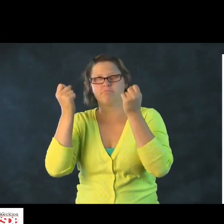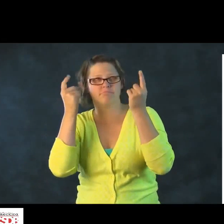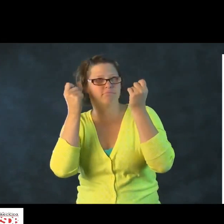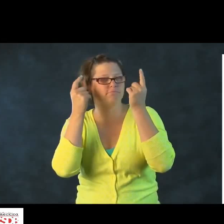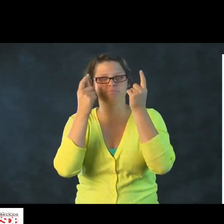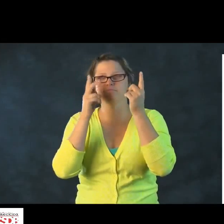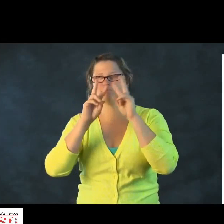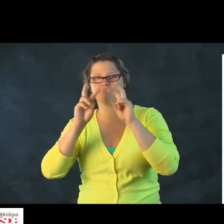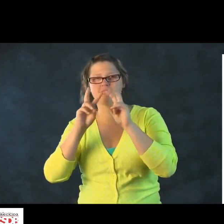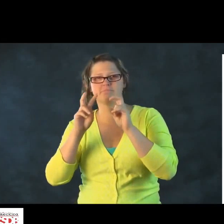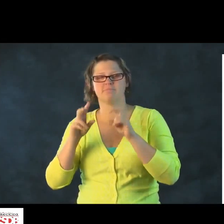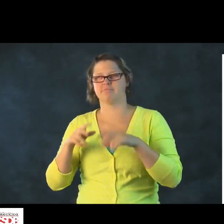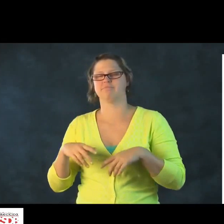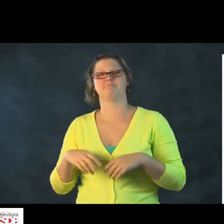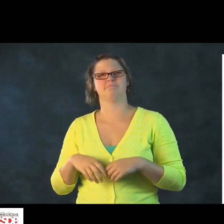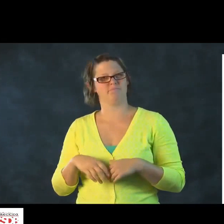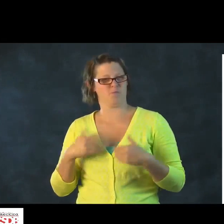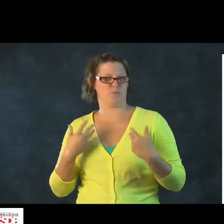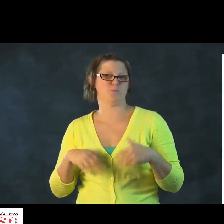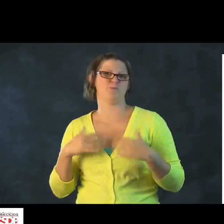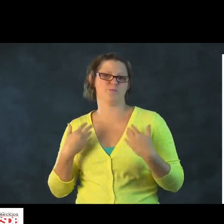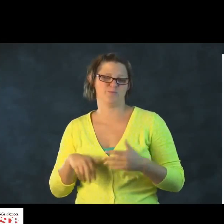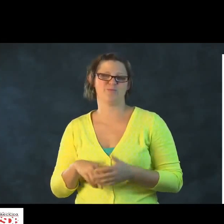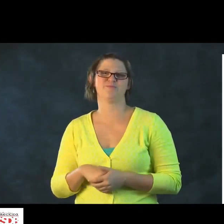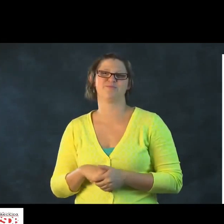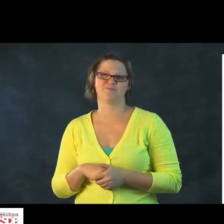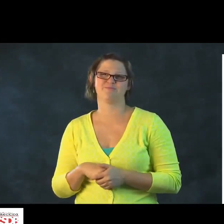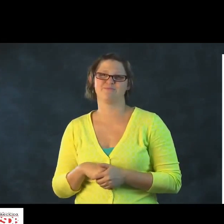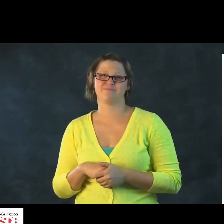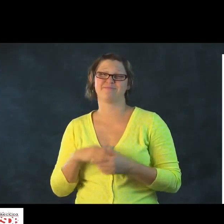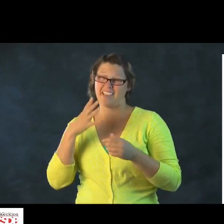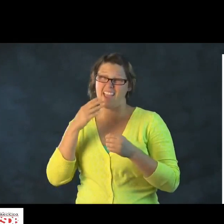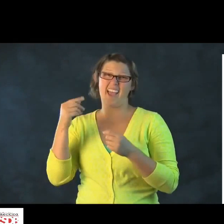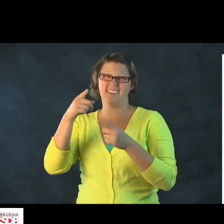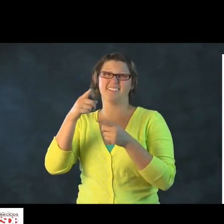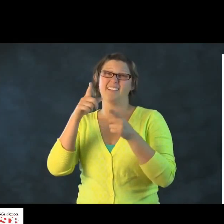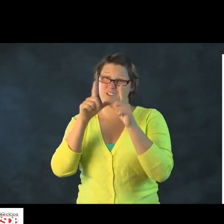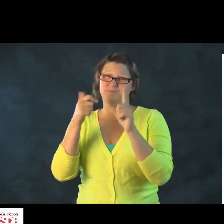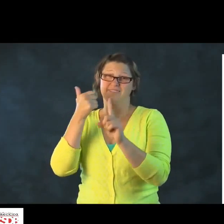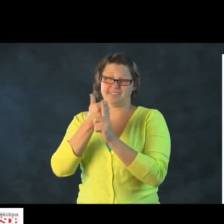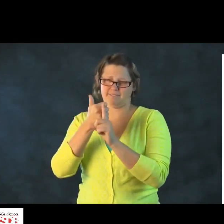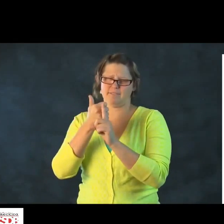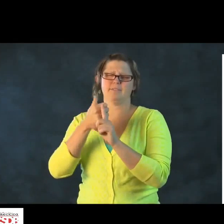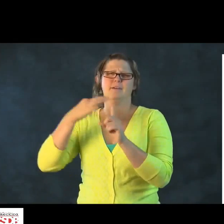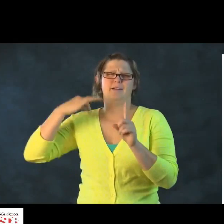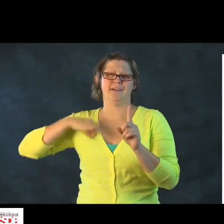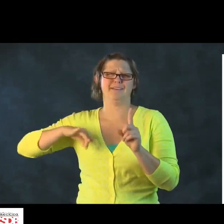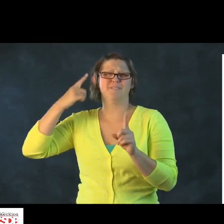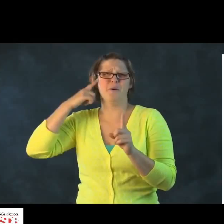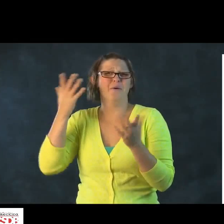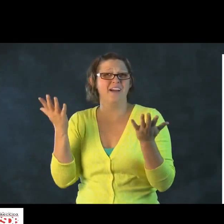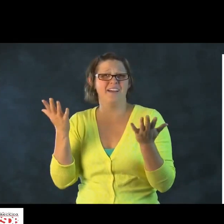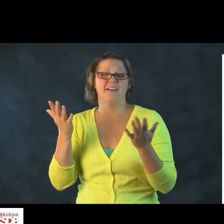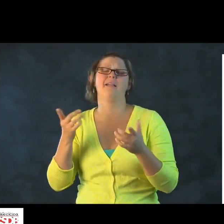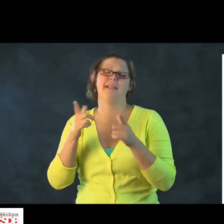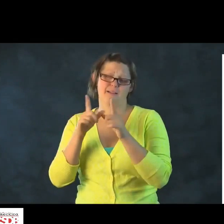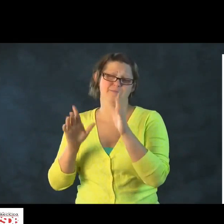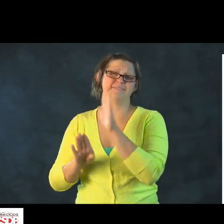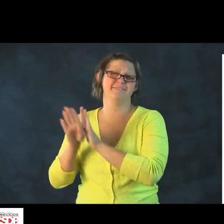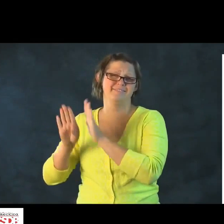So take a good look to be able to have some insight and have a better understanding of your surroundings.